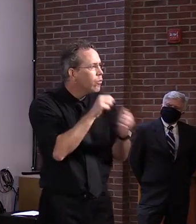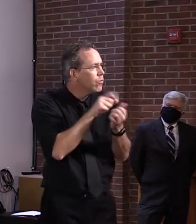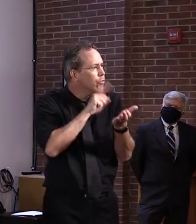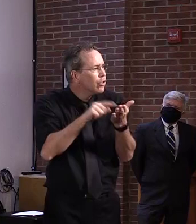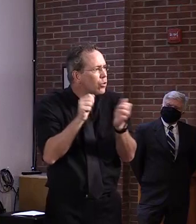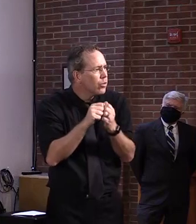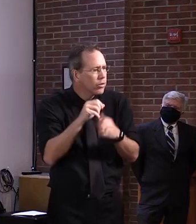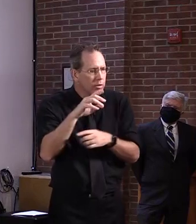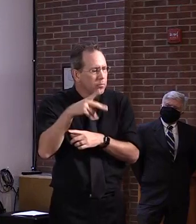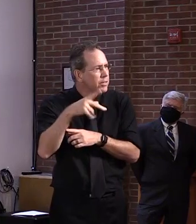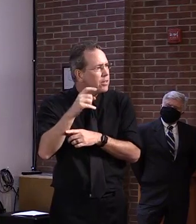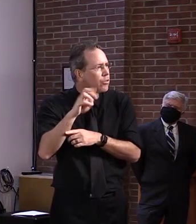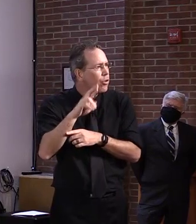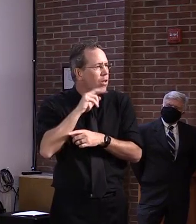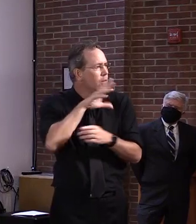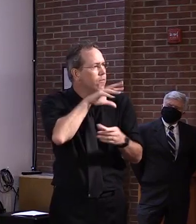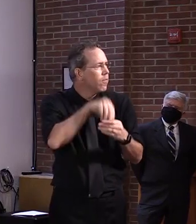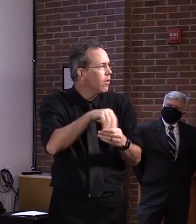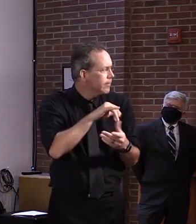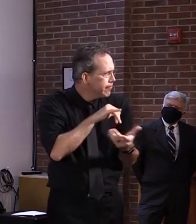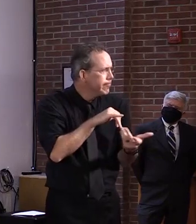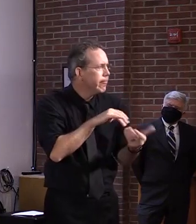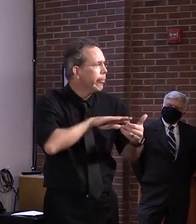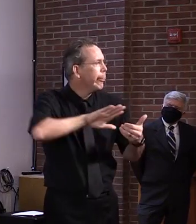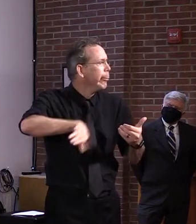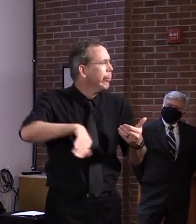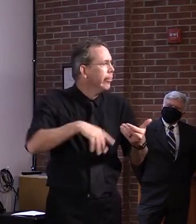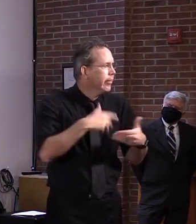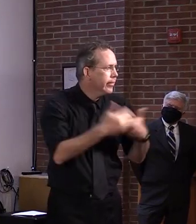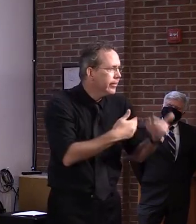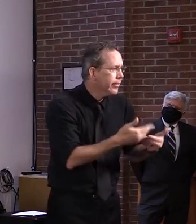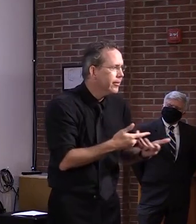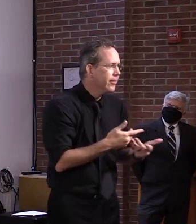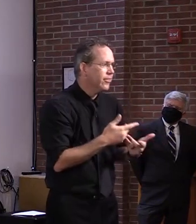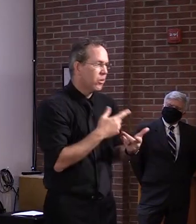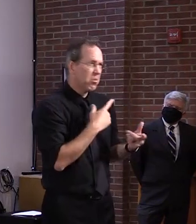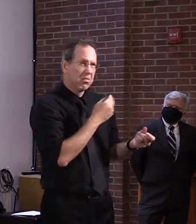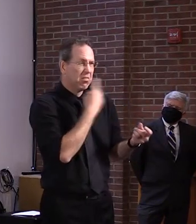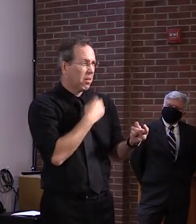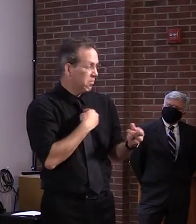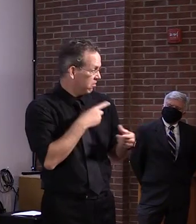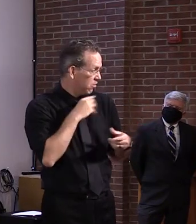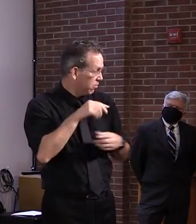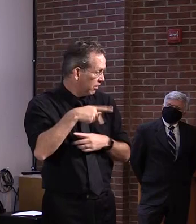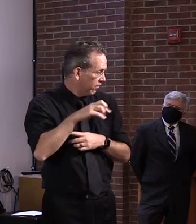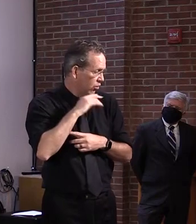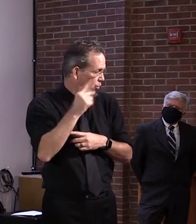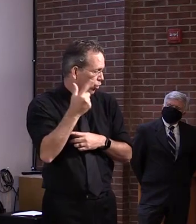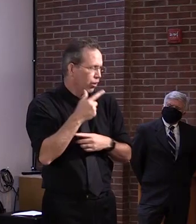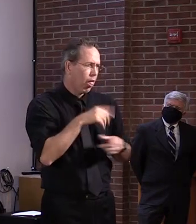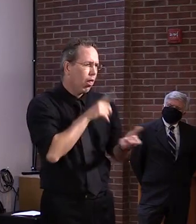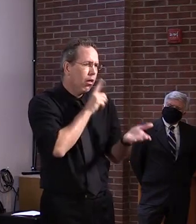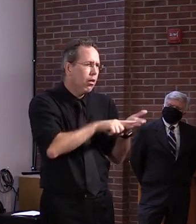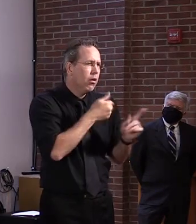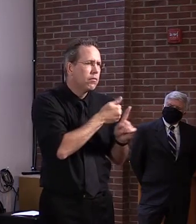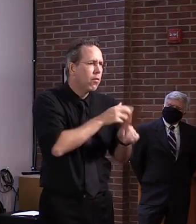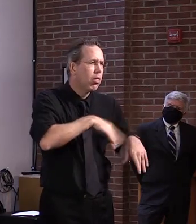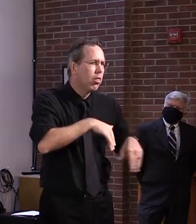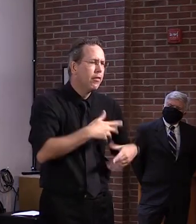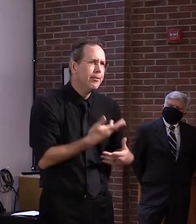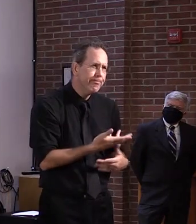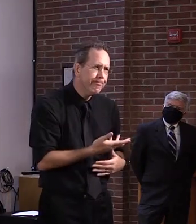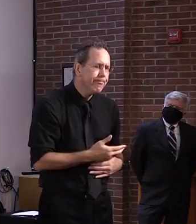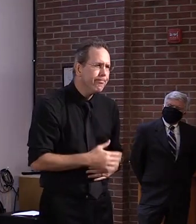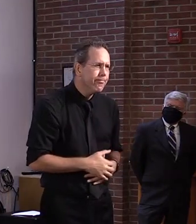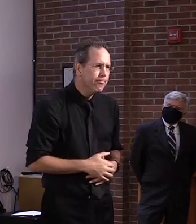Um, just to follow up, two things. I, I think that the, that the press release basically just referred to the risk. Um, but also,